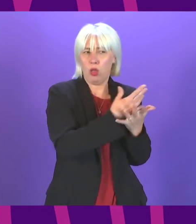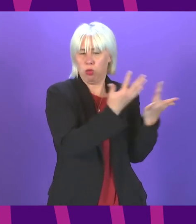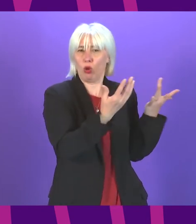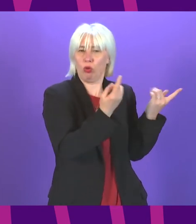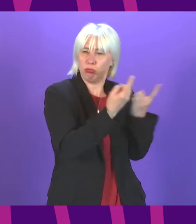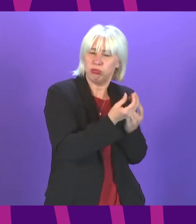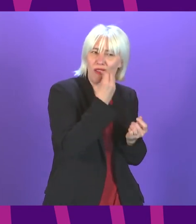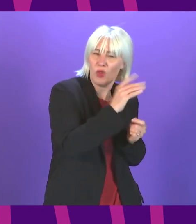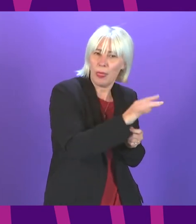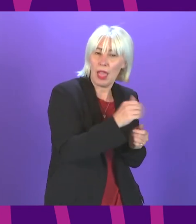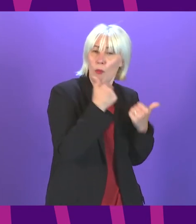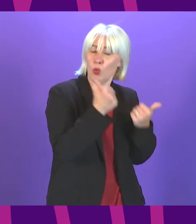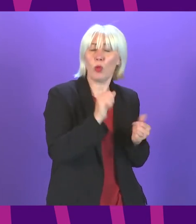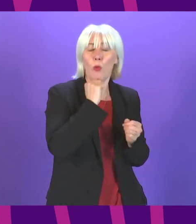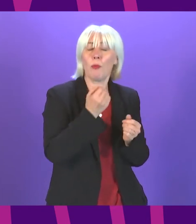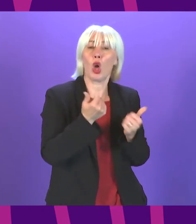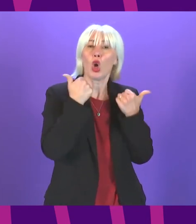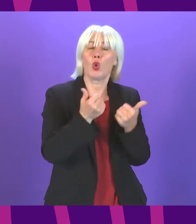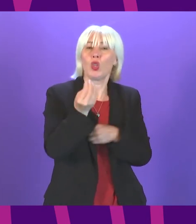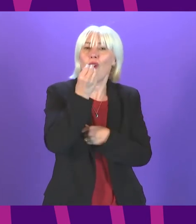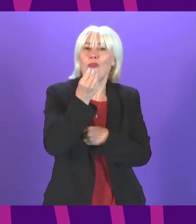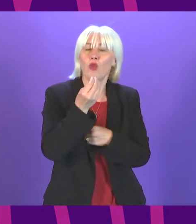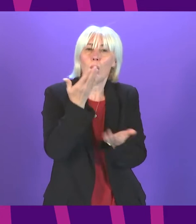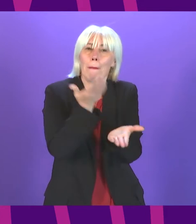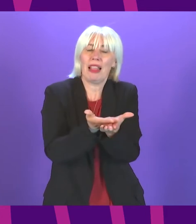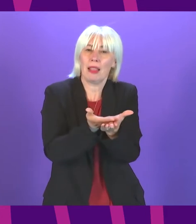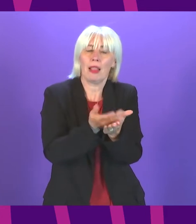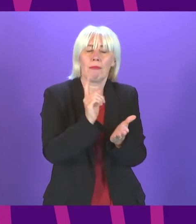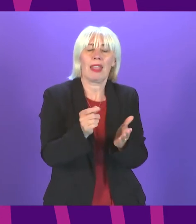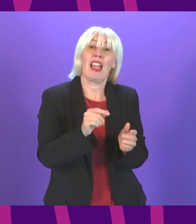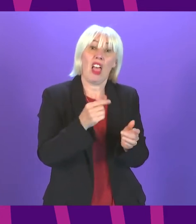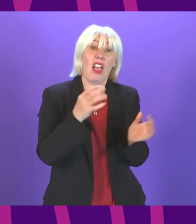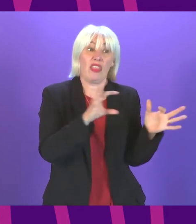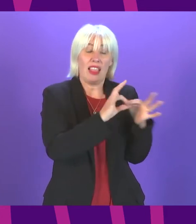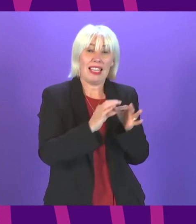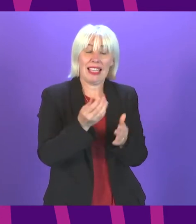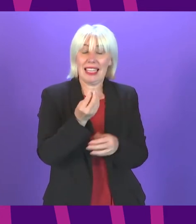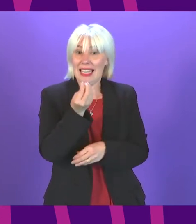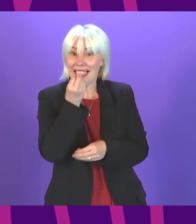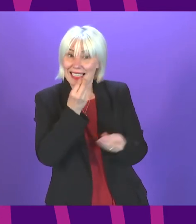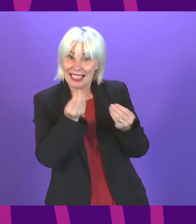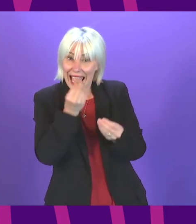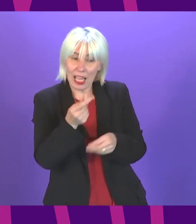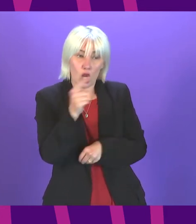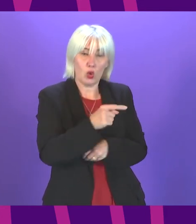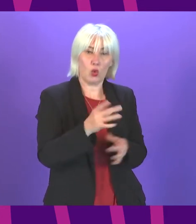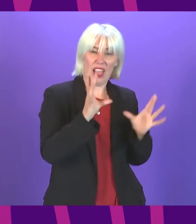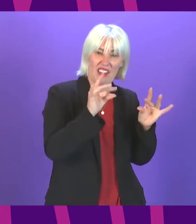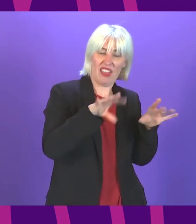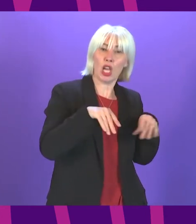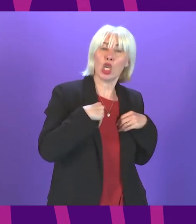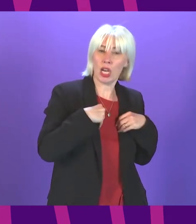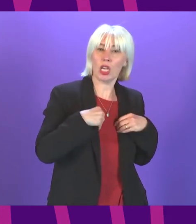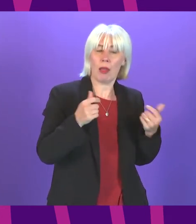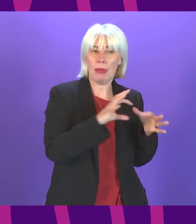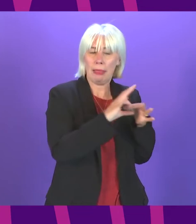will be laid before this parliament the link between diet and infection has been emphasised during the pandemic this will be a most welcome piece